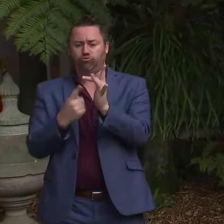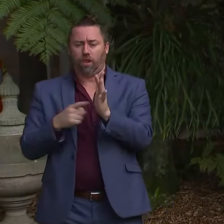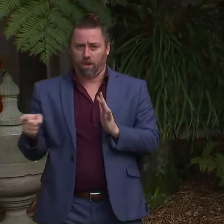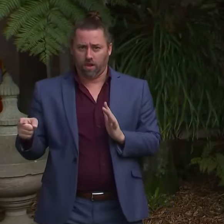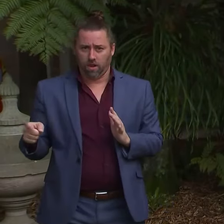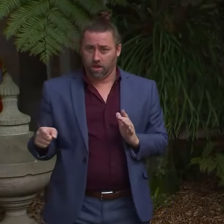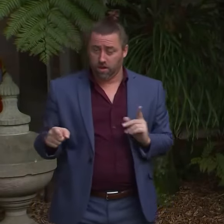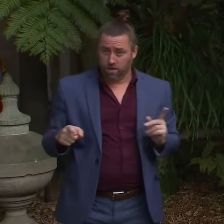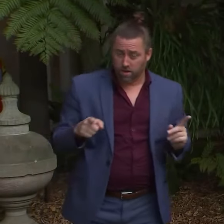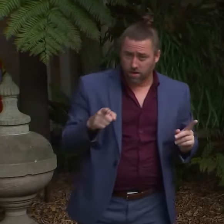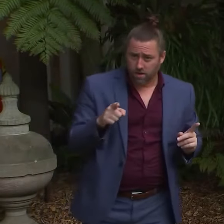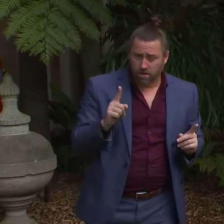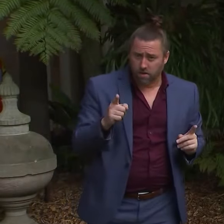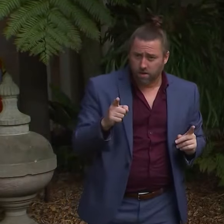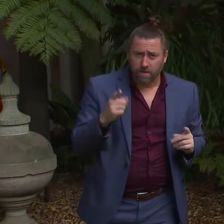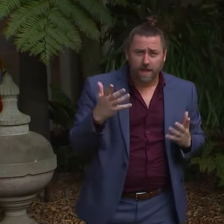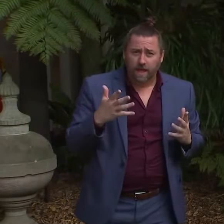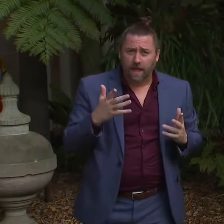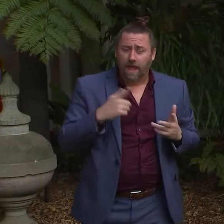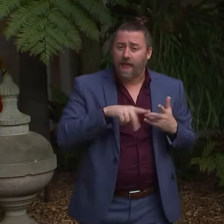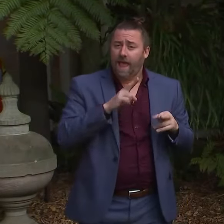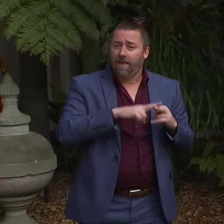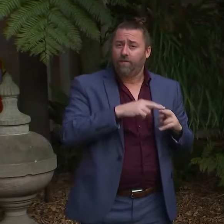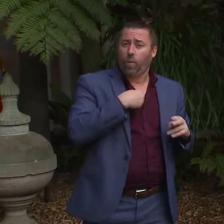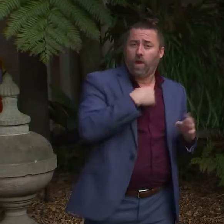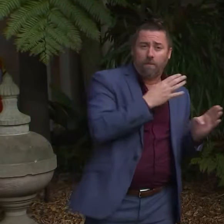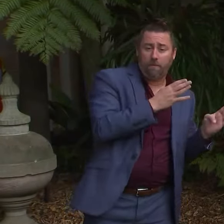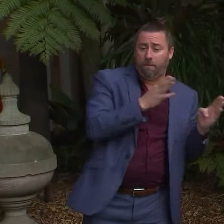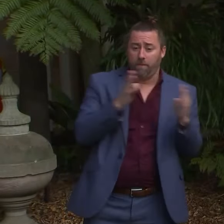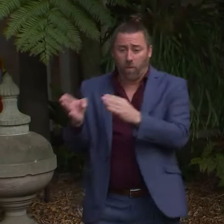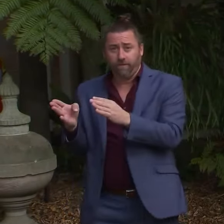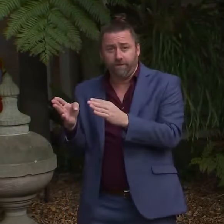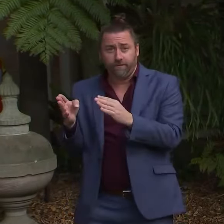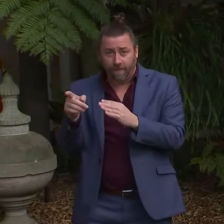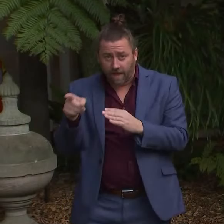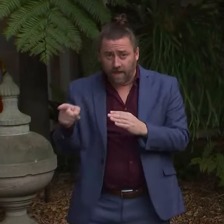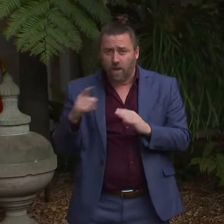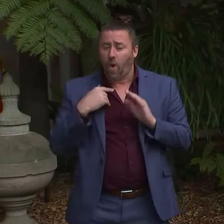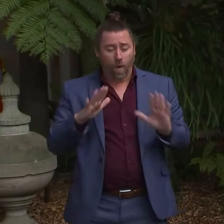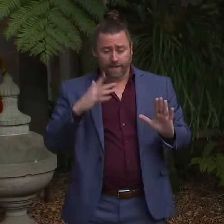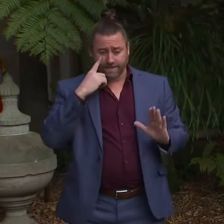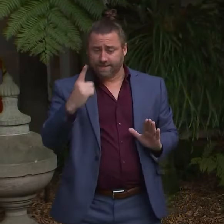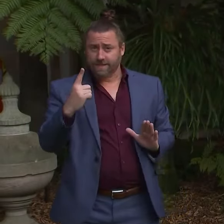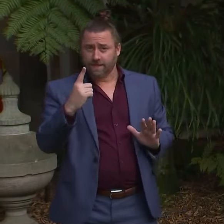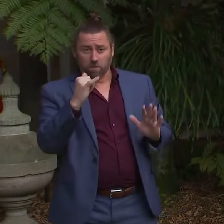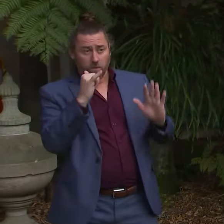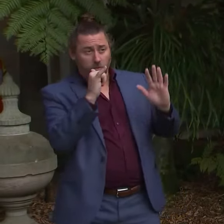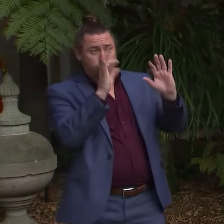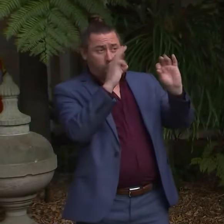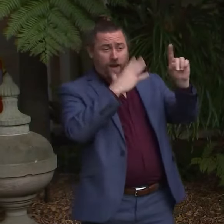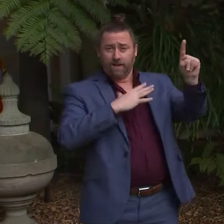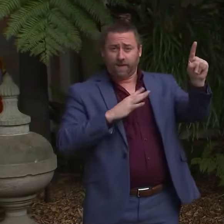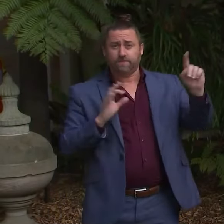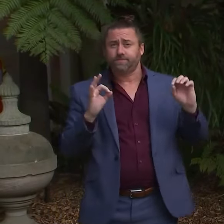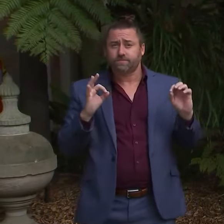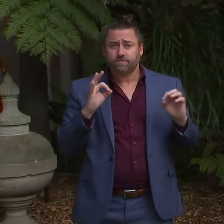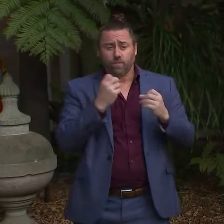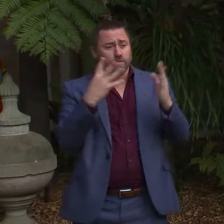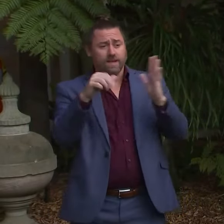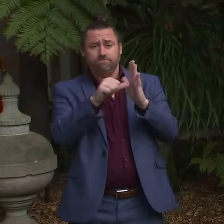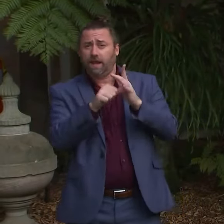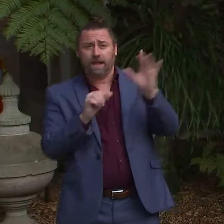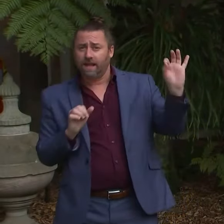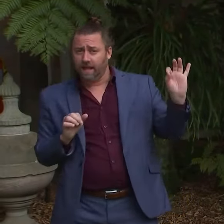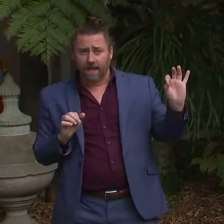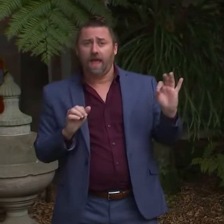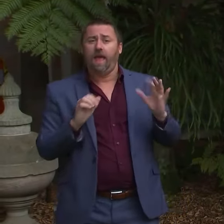And you're talking about, um, whether we move to that in six weeks' time. We will wait and see. We'll wait and see. But Well Camp is not a waste of money. It